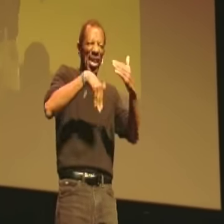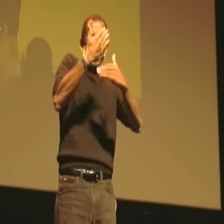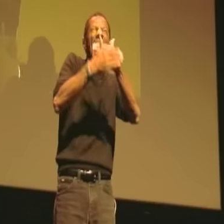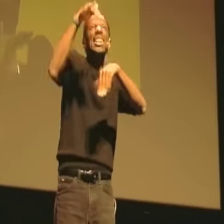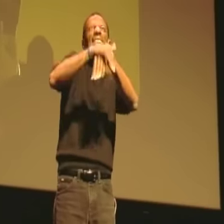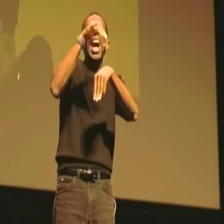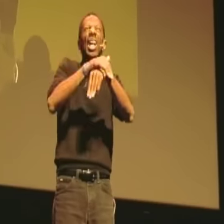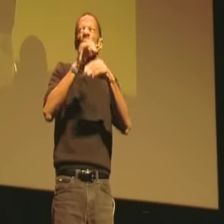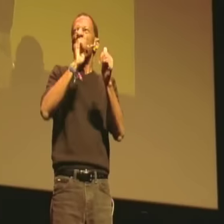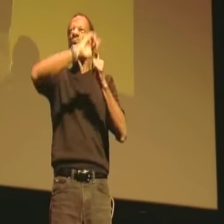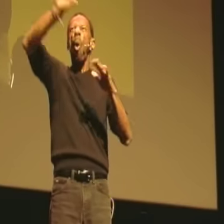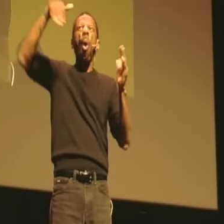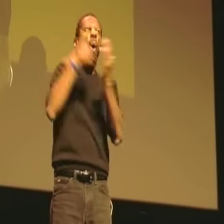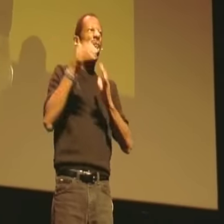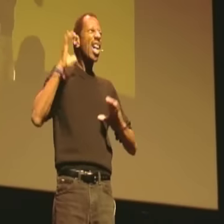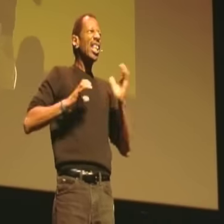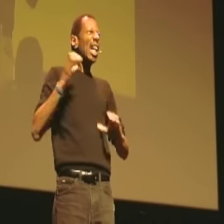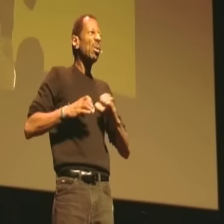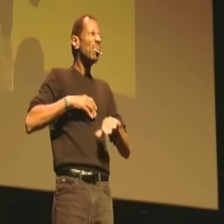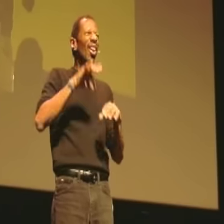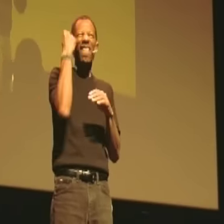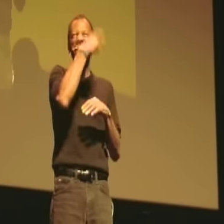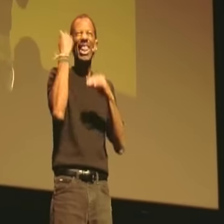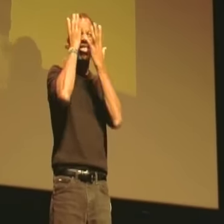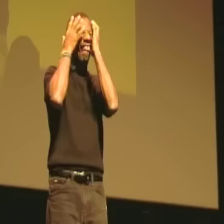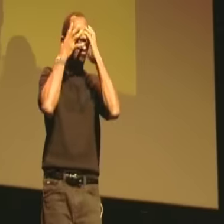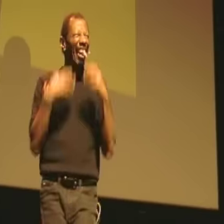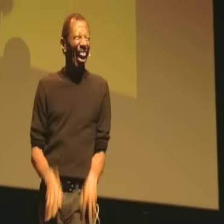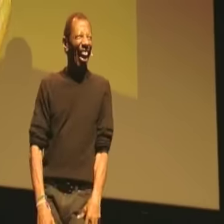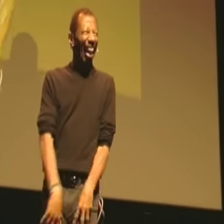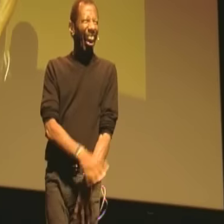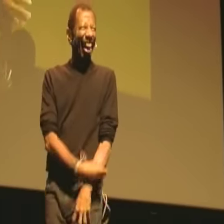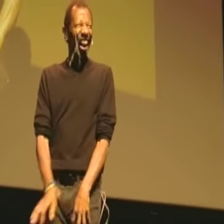I don't want to perform for you tomorrow when I compete with all those guys in costumes.